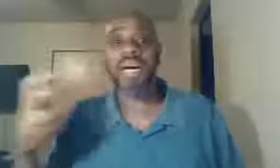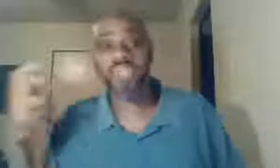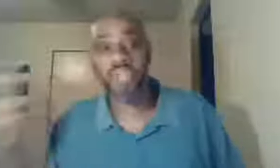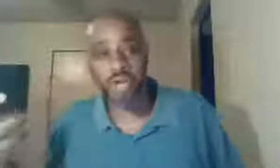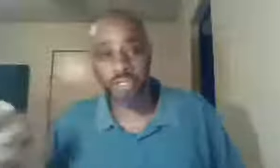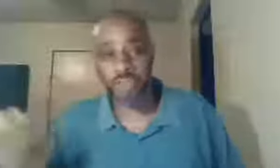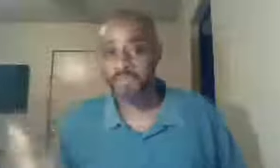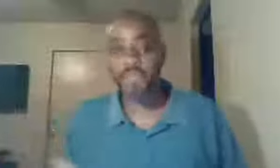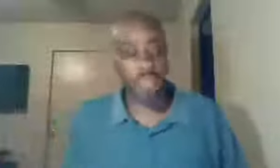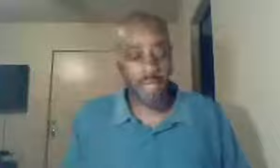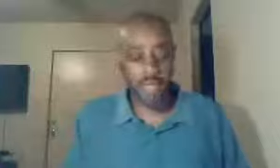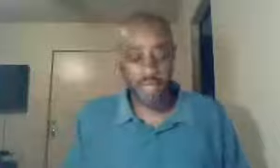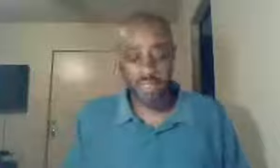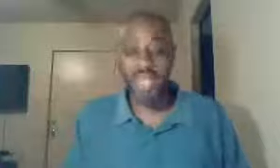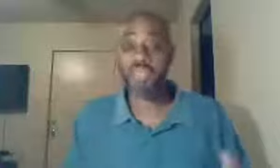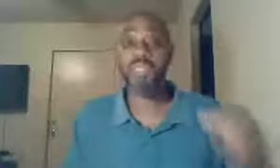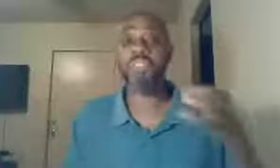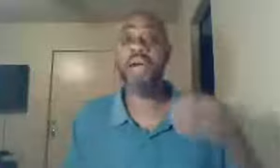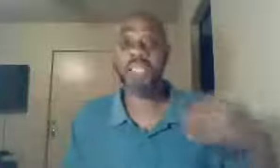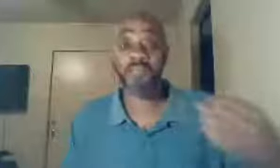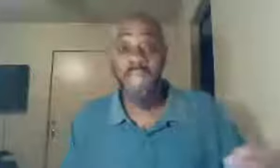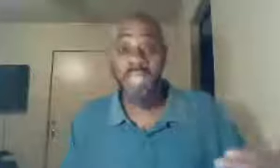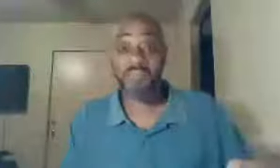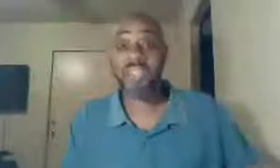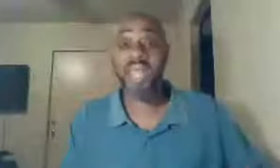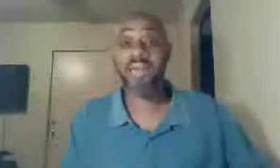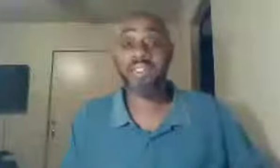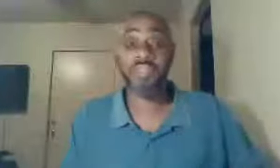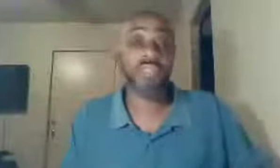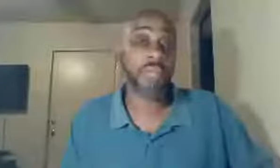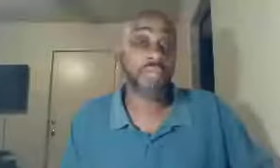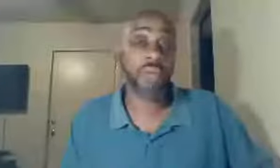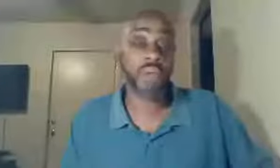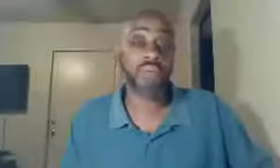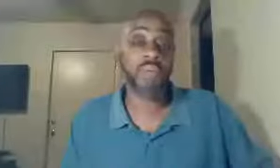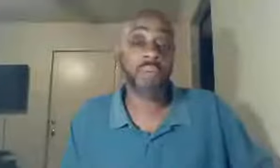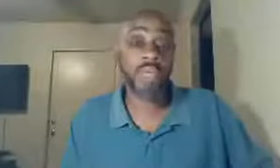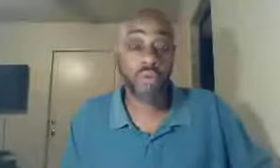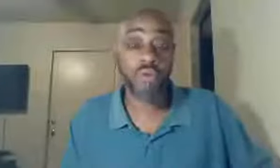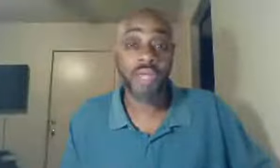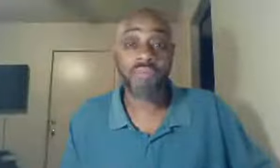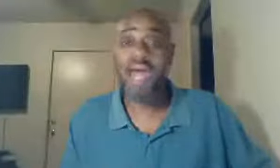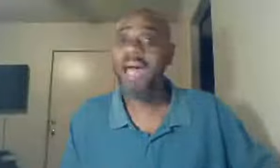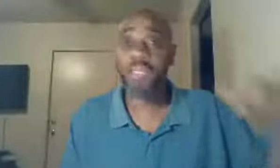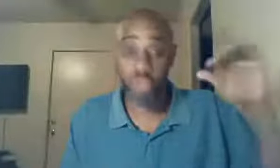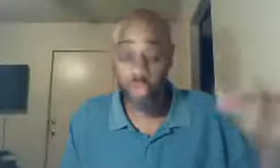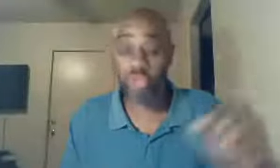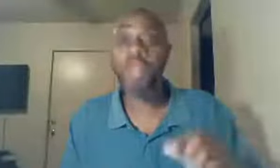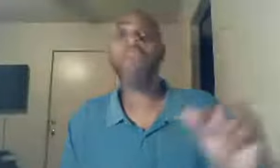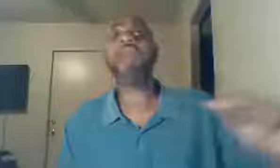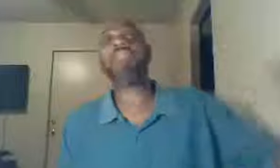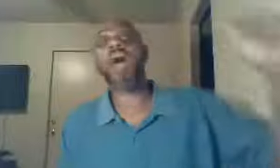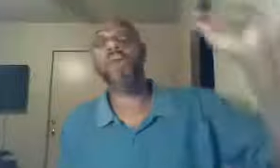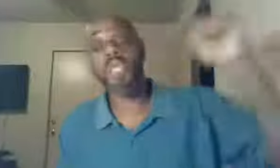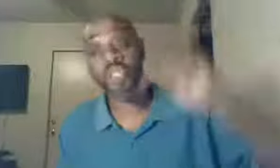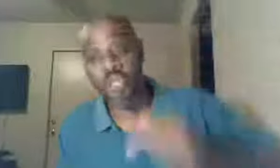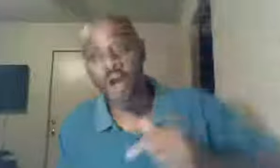unlearned, yes, we start as made, designed to sin, to make of the word, that we may grow thereby, true, that's how we start,